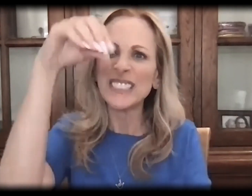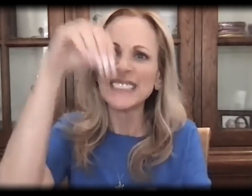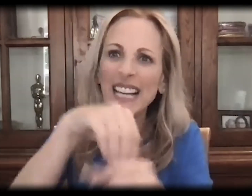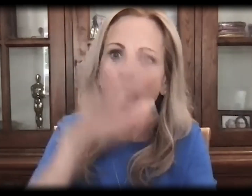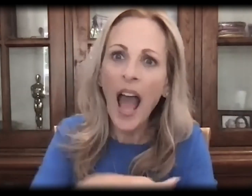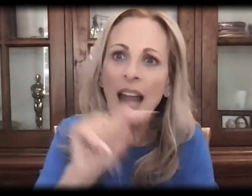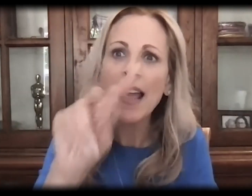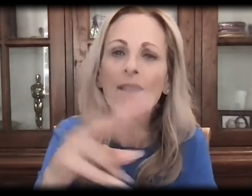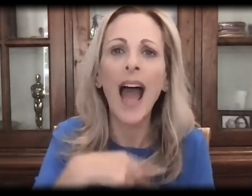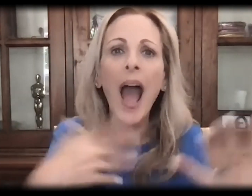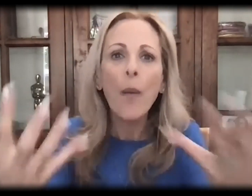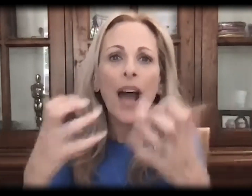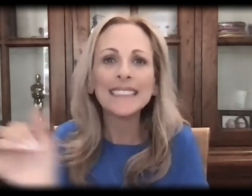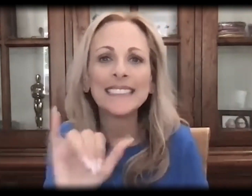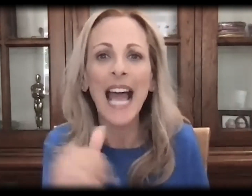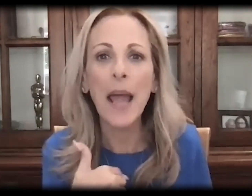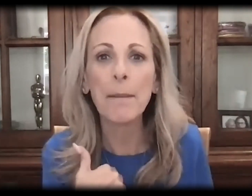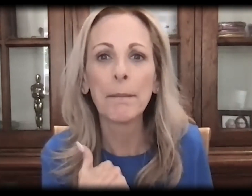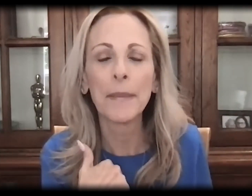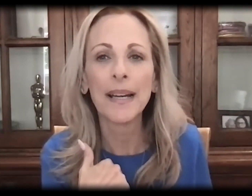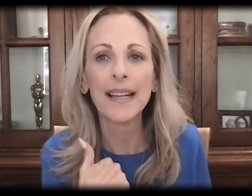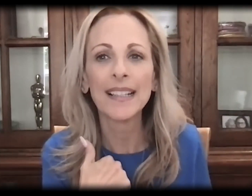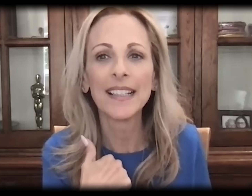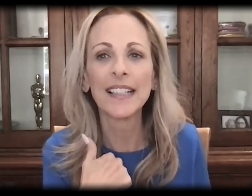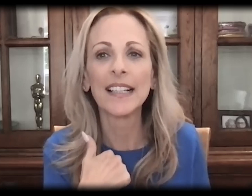I mean, she's on TV. I want the same thing.